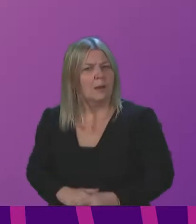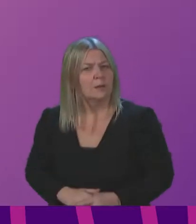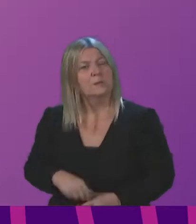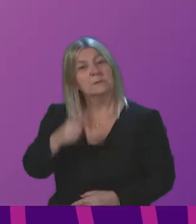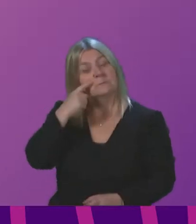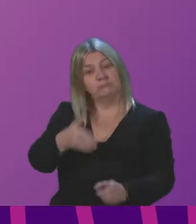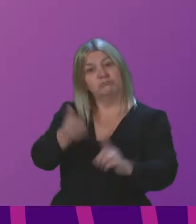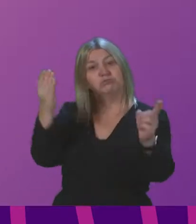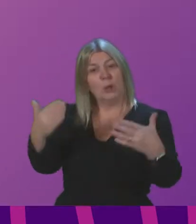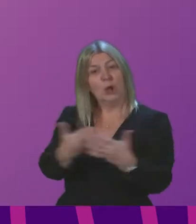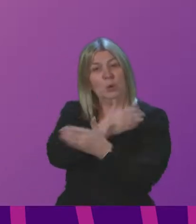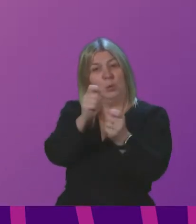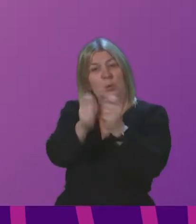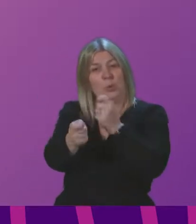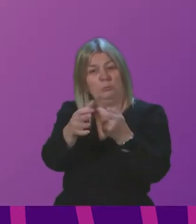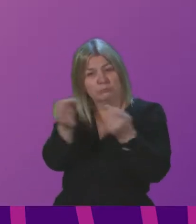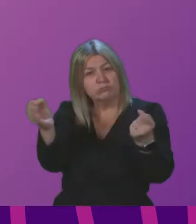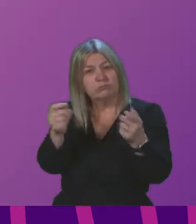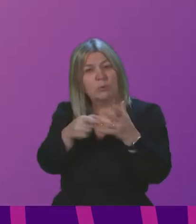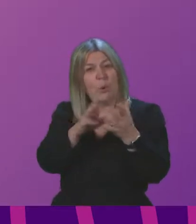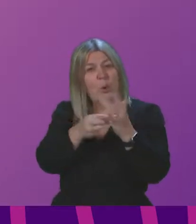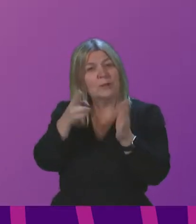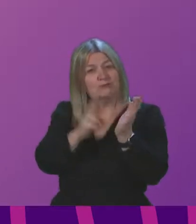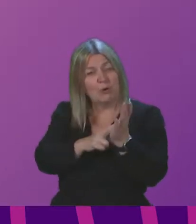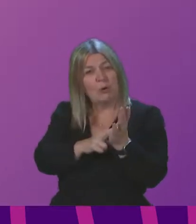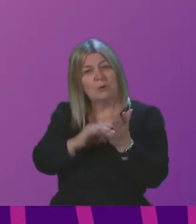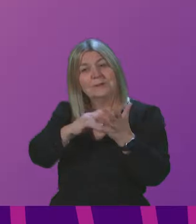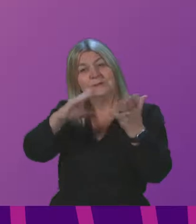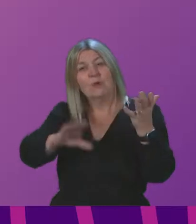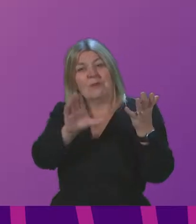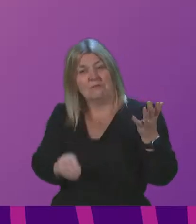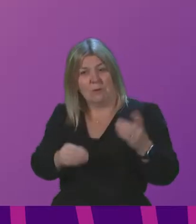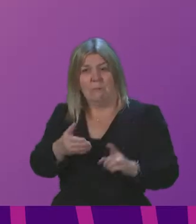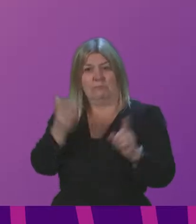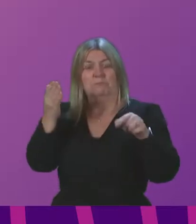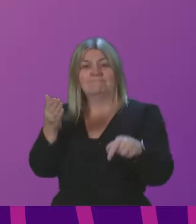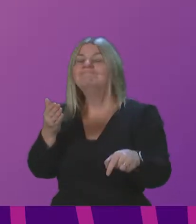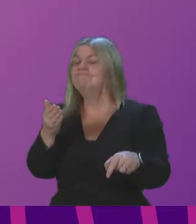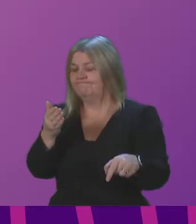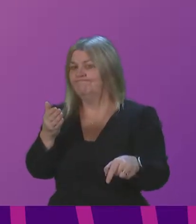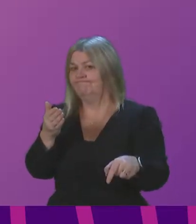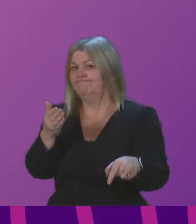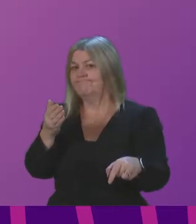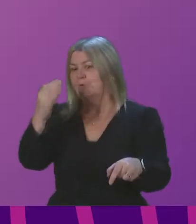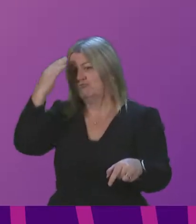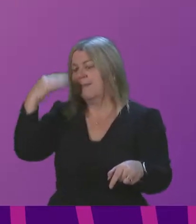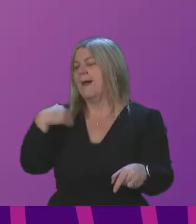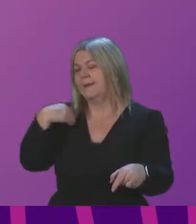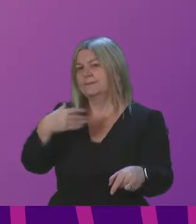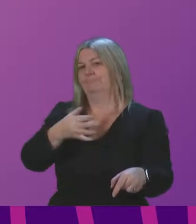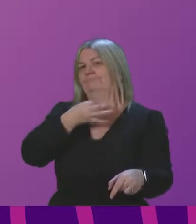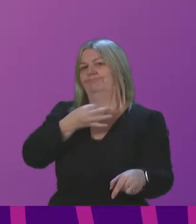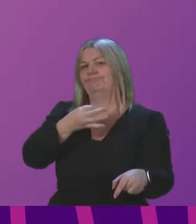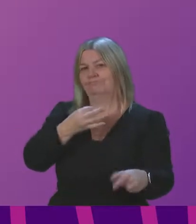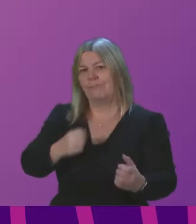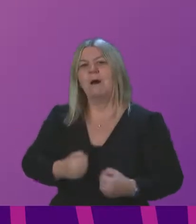Africa in the form of the new Omicron variant is a stark reminder of the existential threat posed to our own recovery